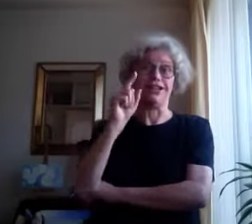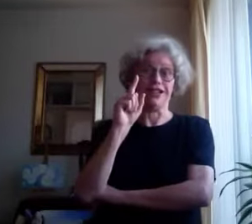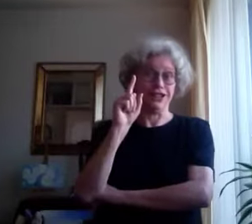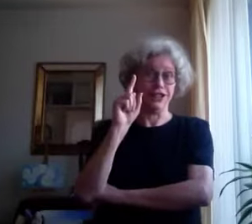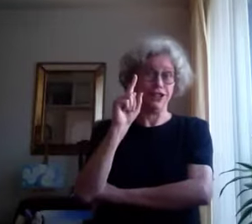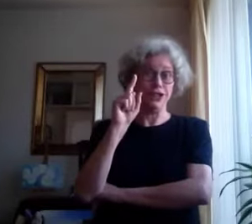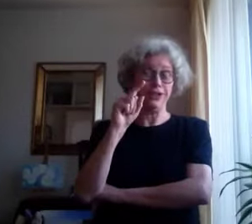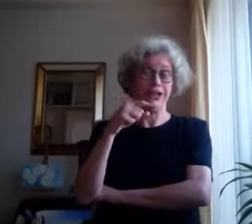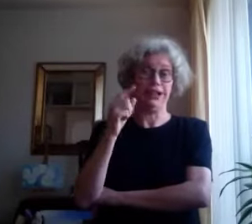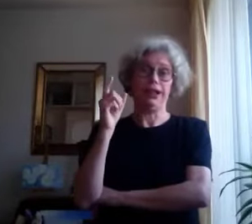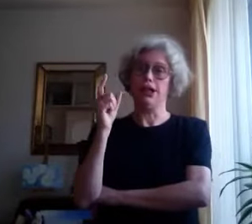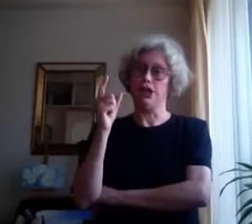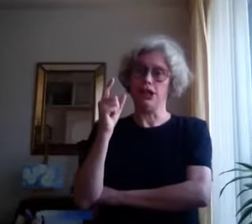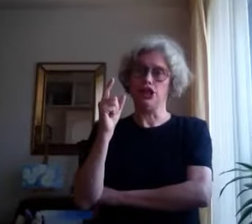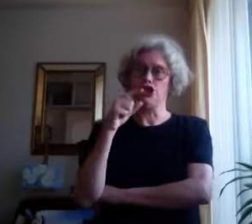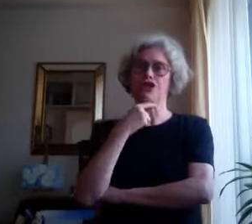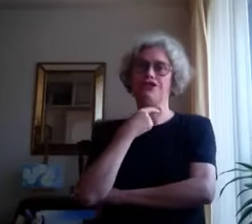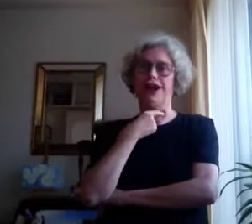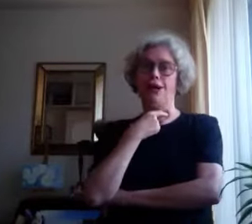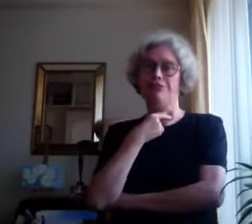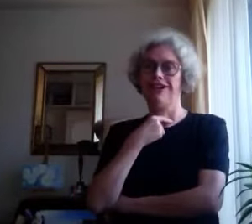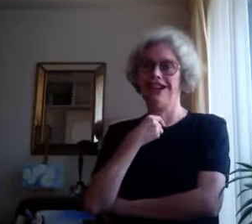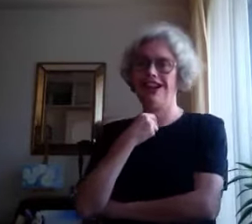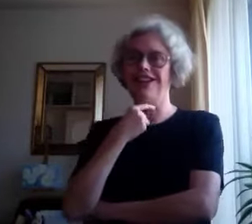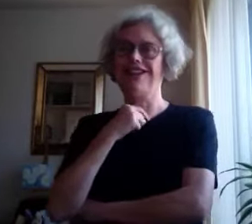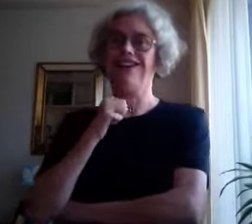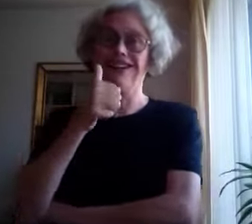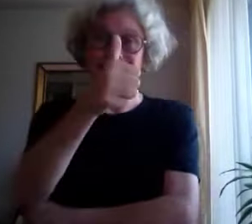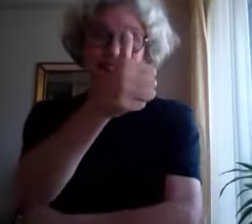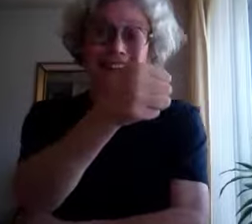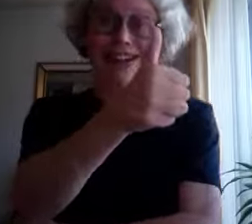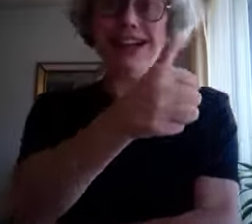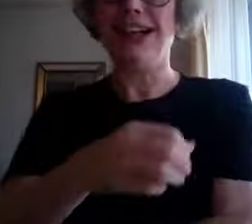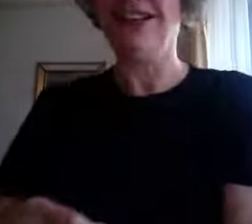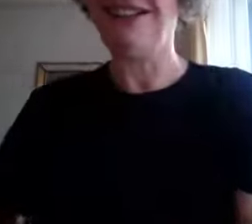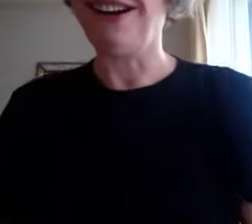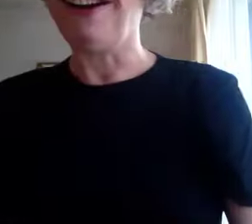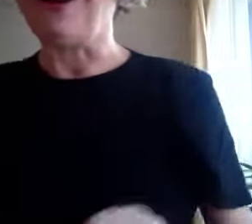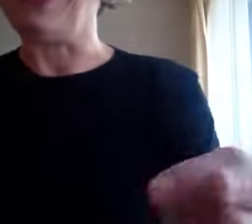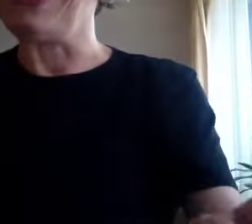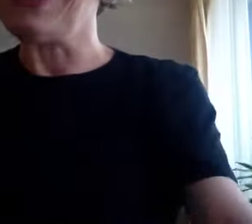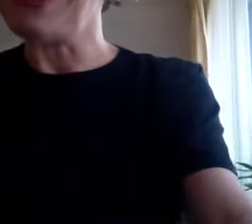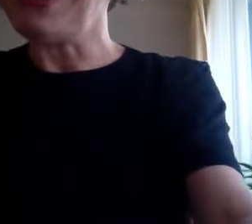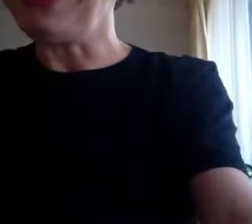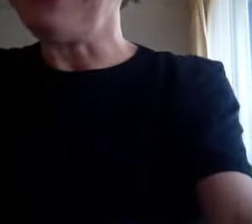to subscribe and I like. Thank you.